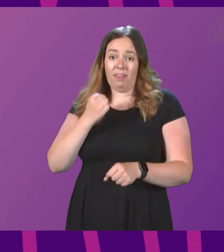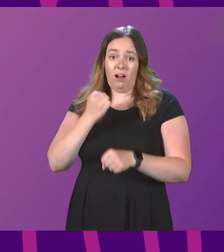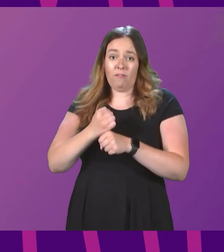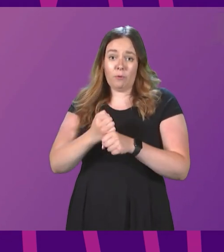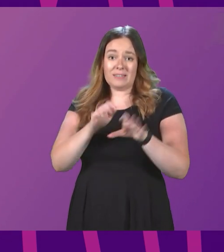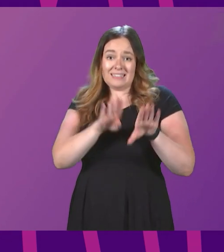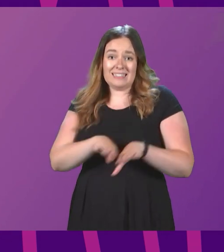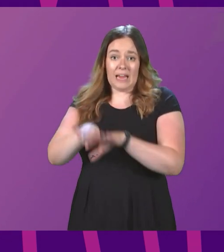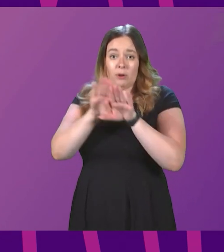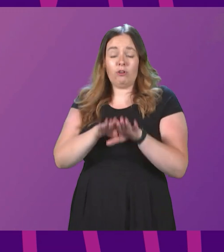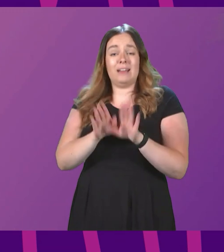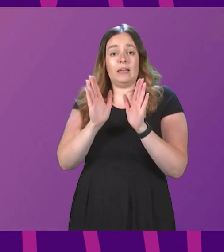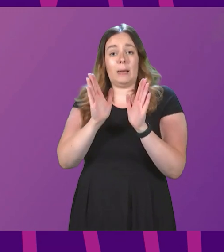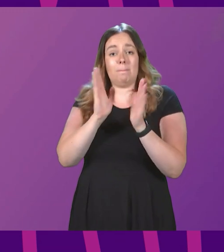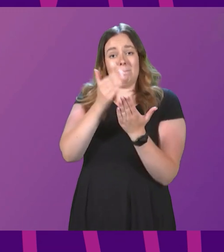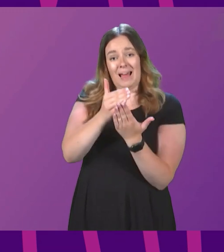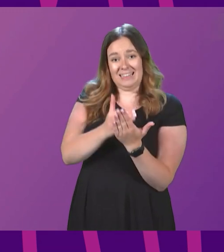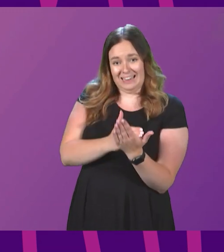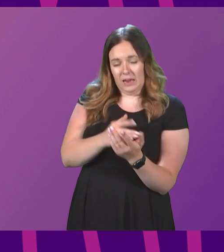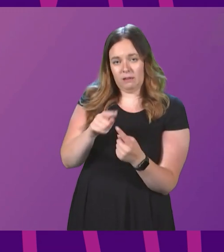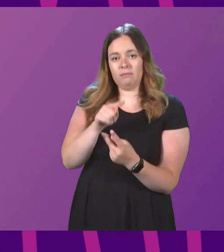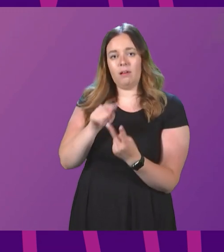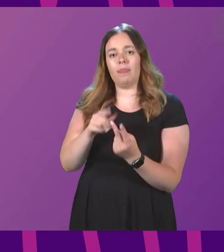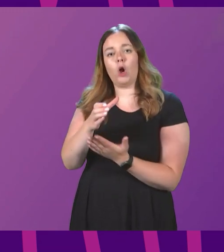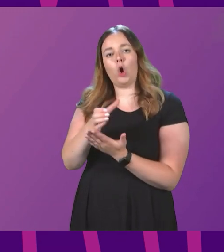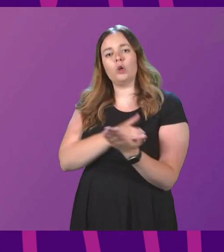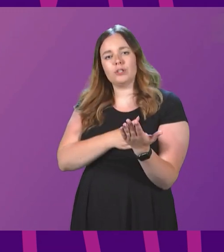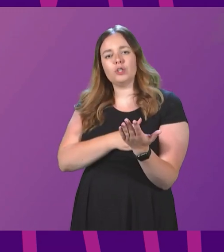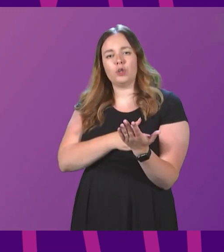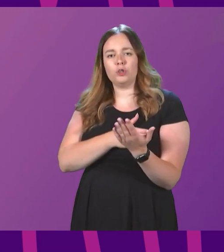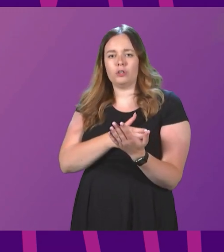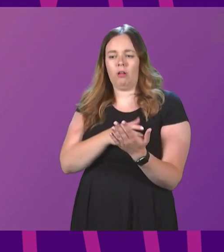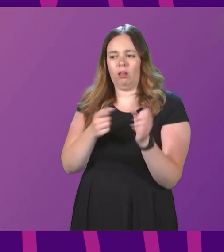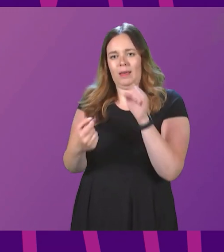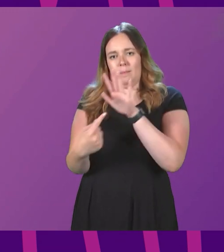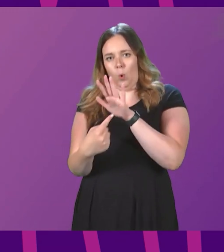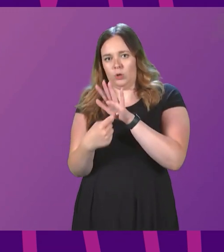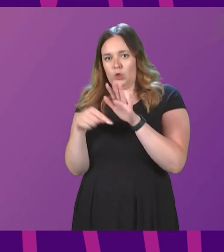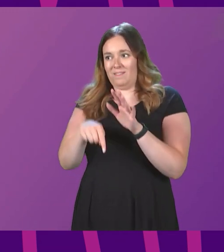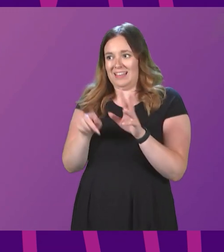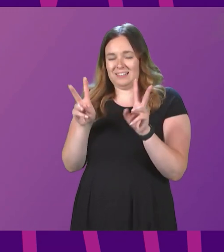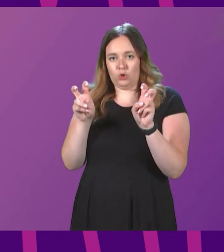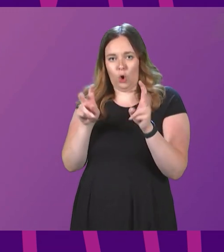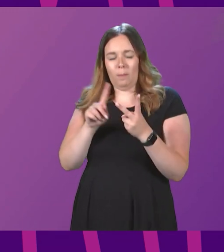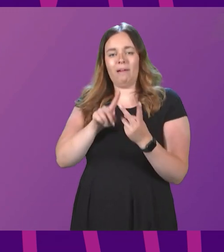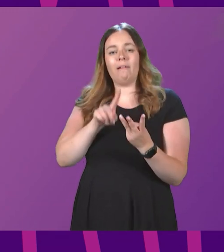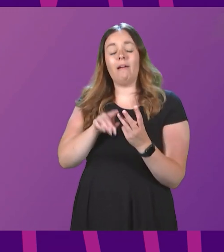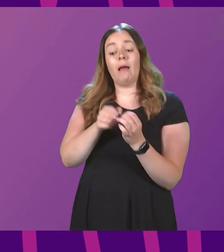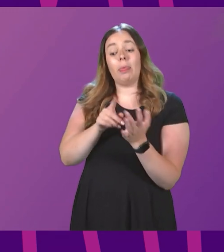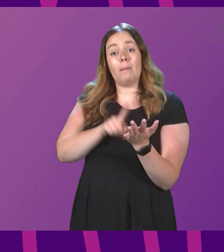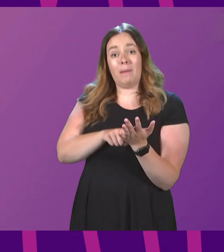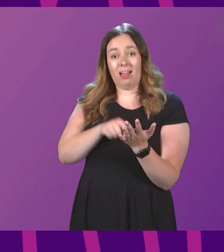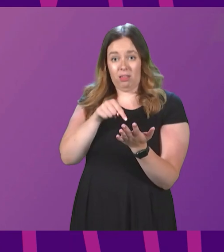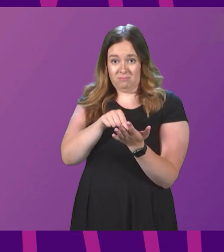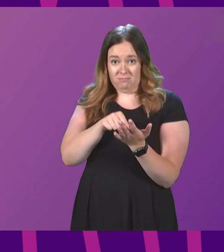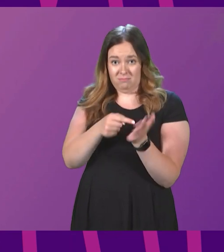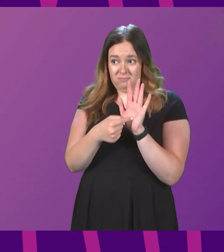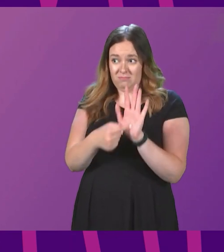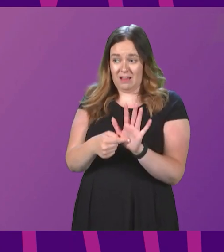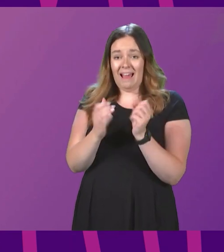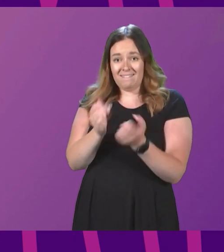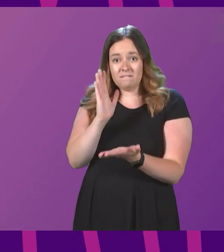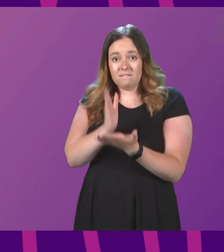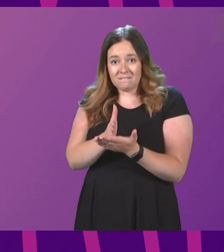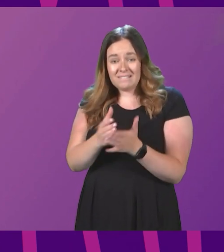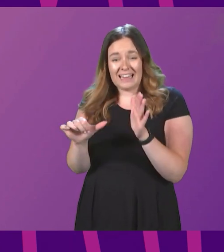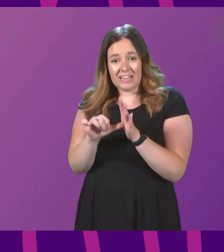democratic mandate, the constitutional significance of this issue, the fact that the bill does raise a genuine issue